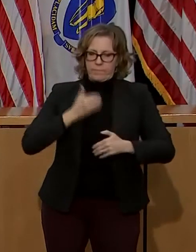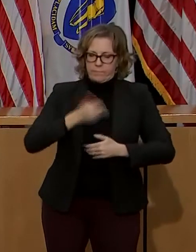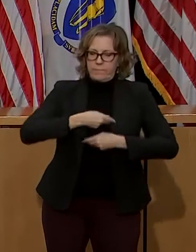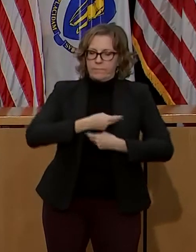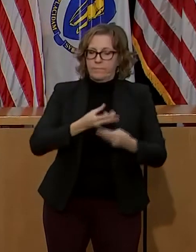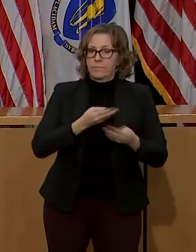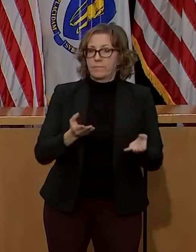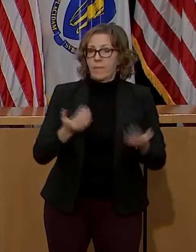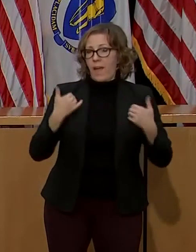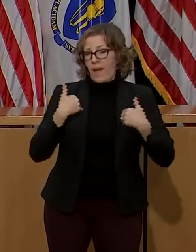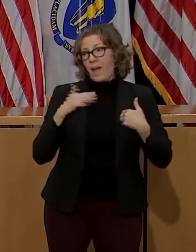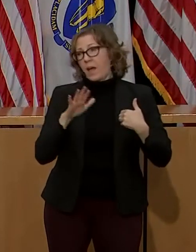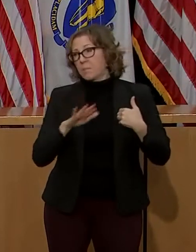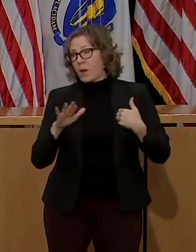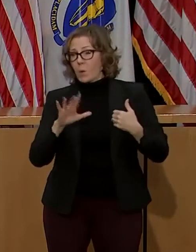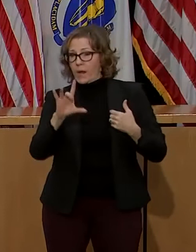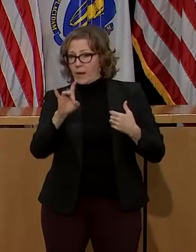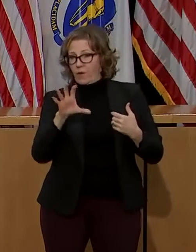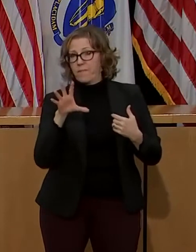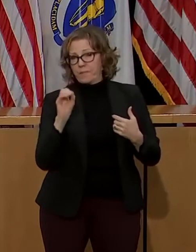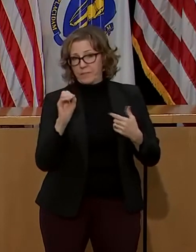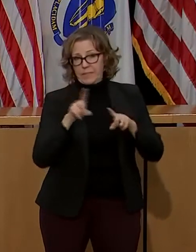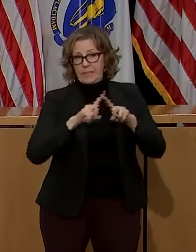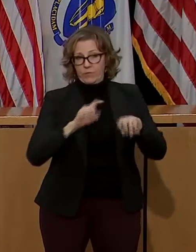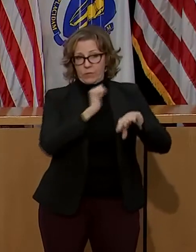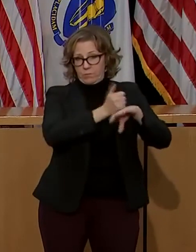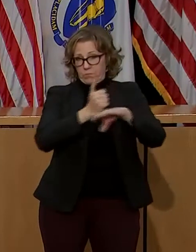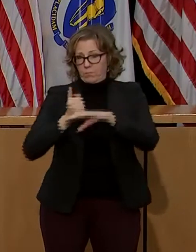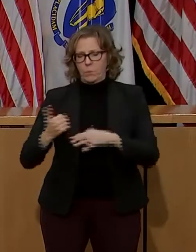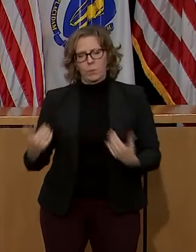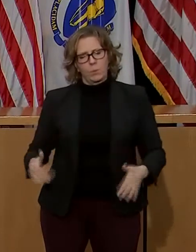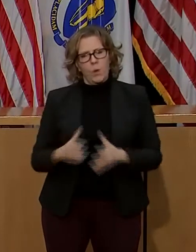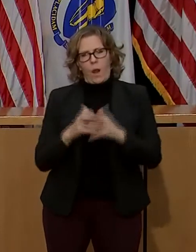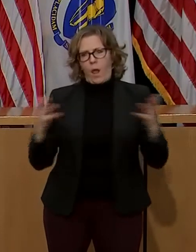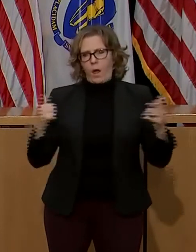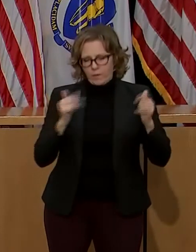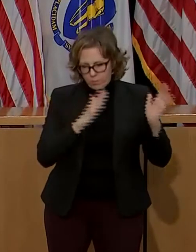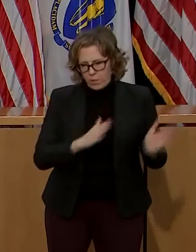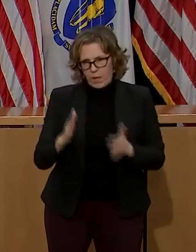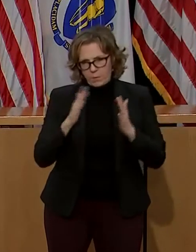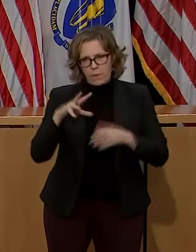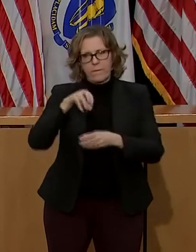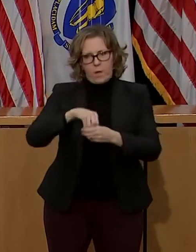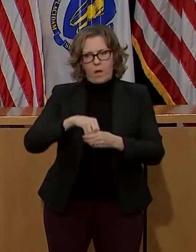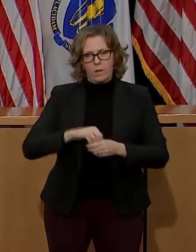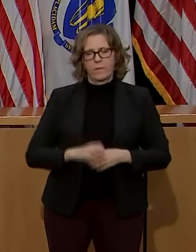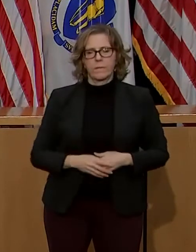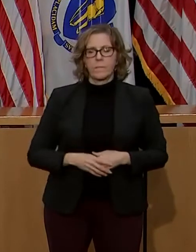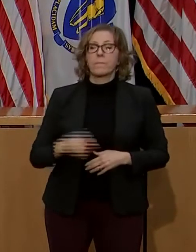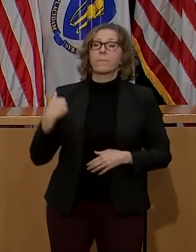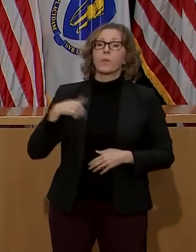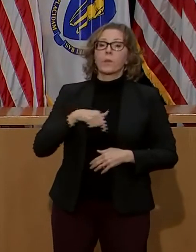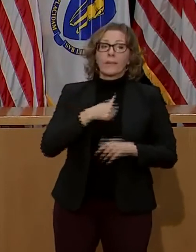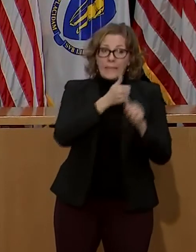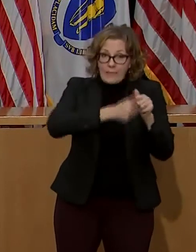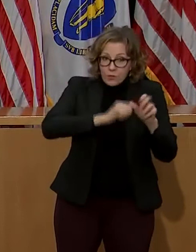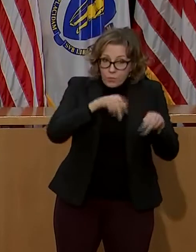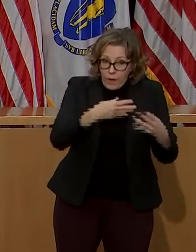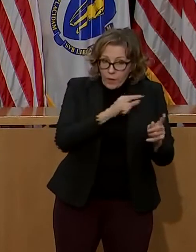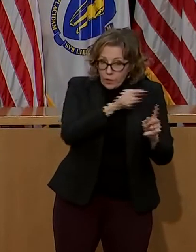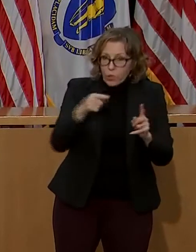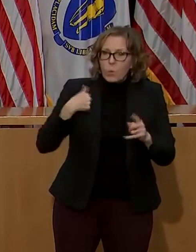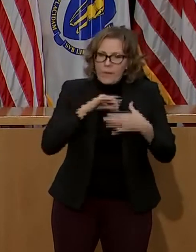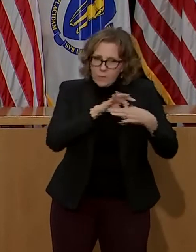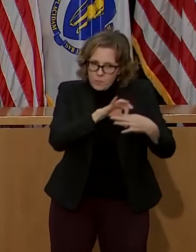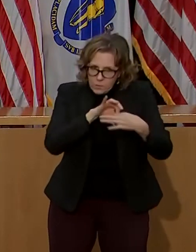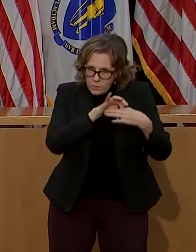distinct locations. There's a lot of logistical planning. We work actively and closely with each provider to